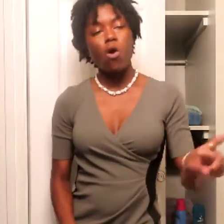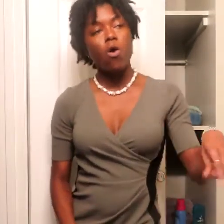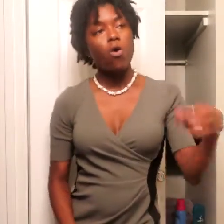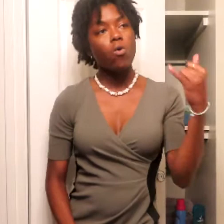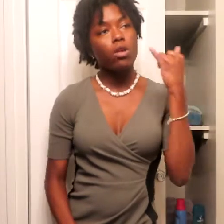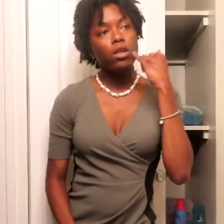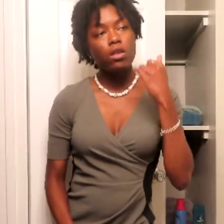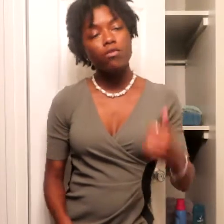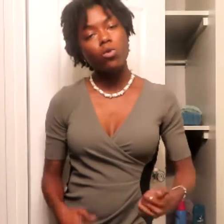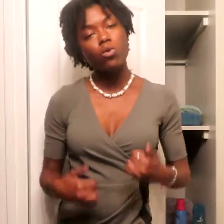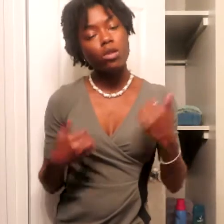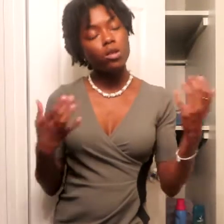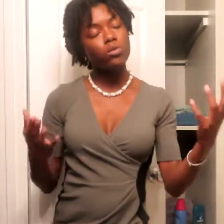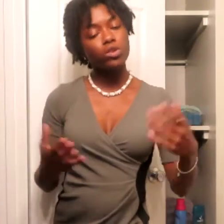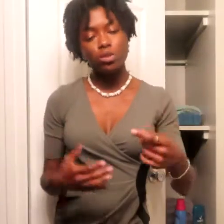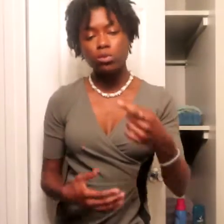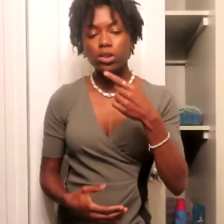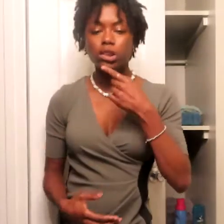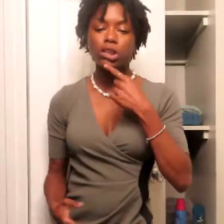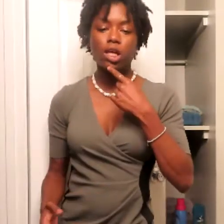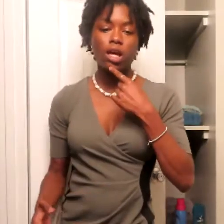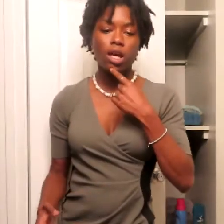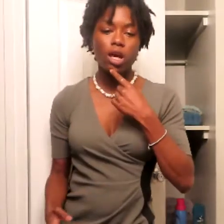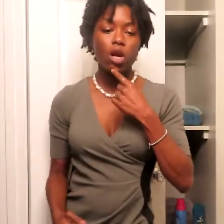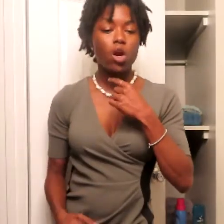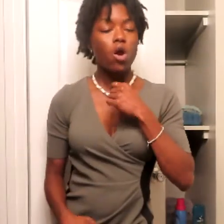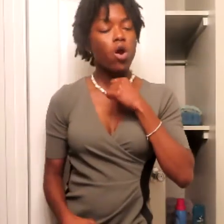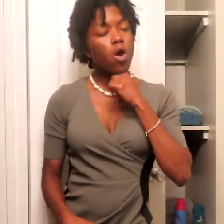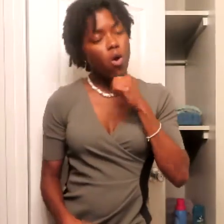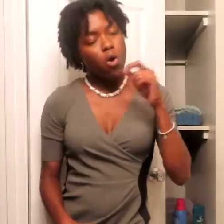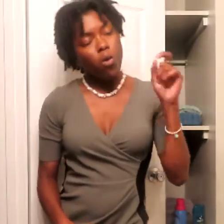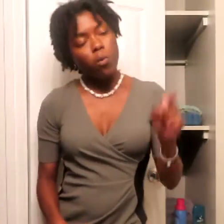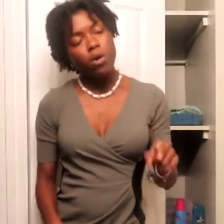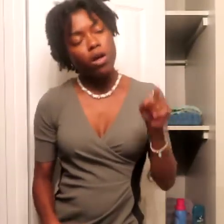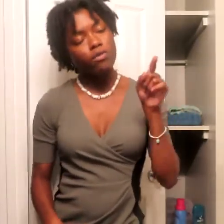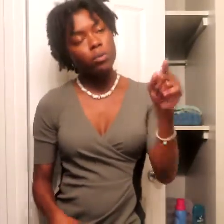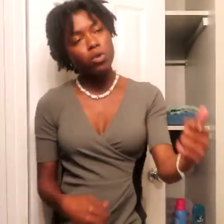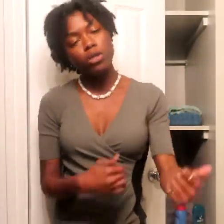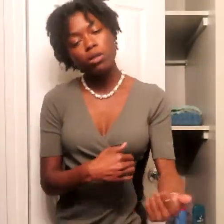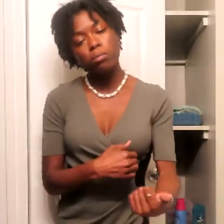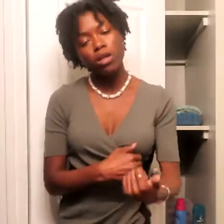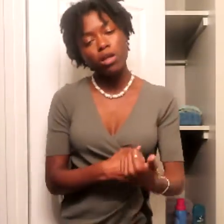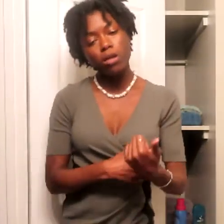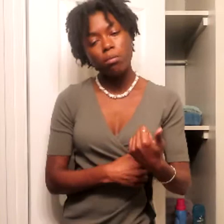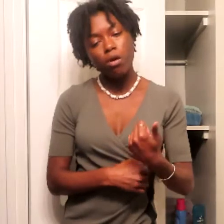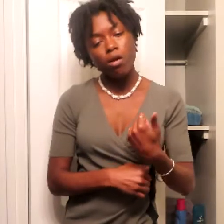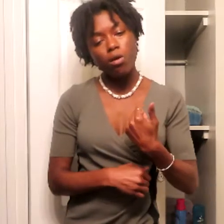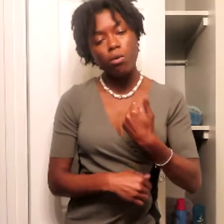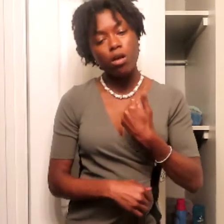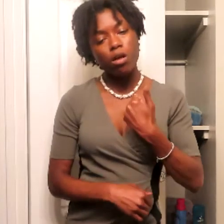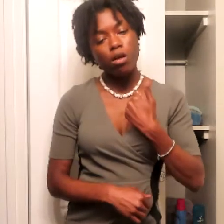Only if you hear what you say Wouldn't have to point the pain my way